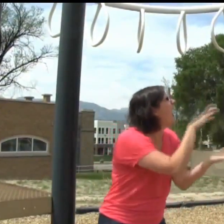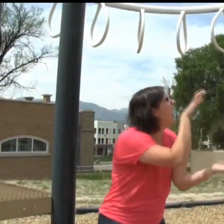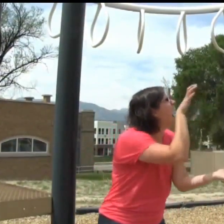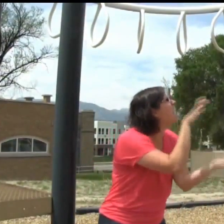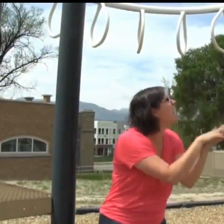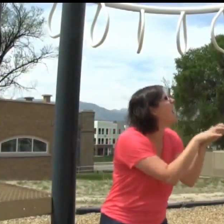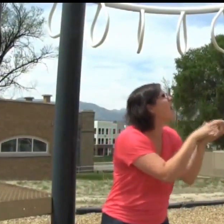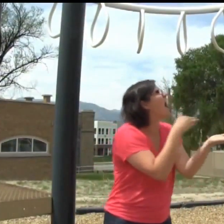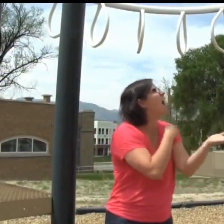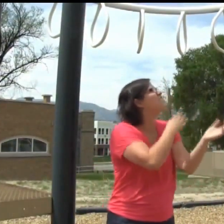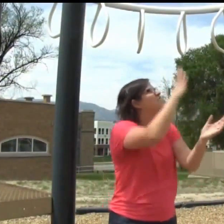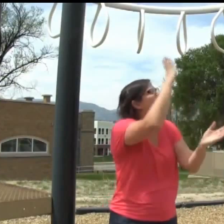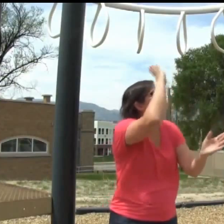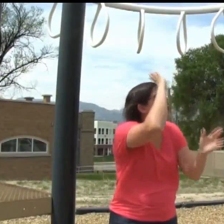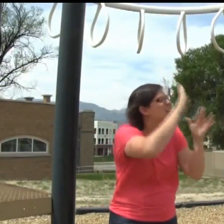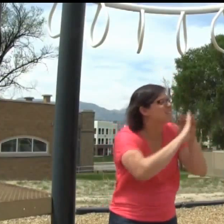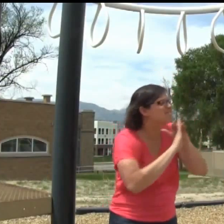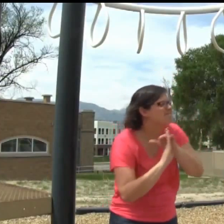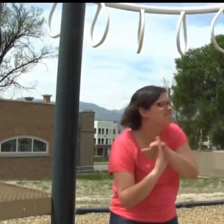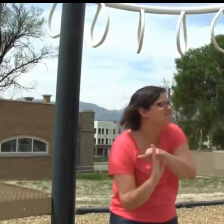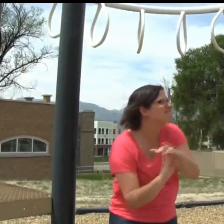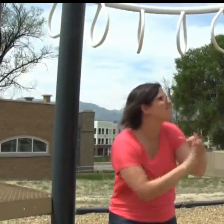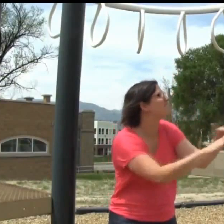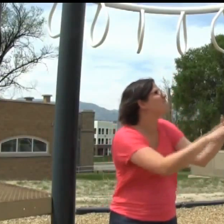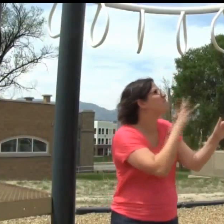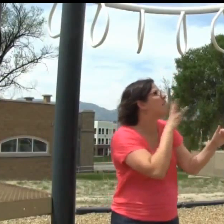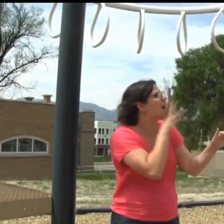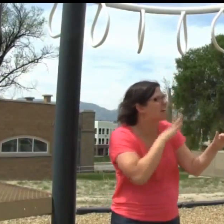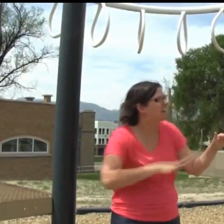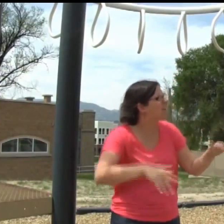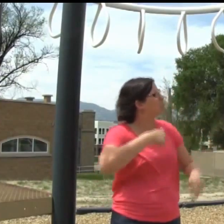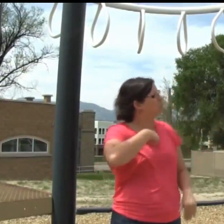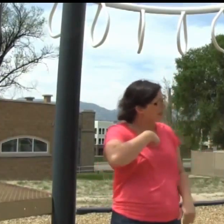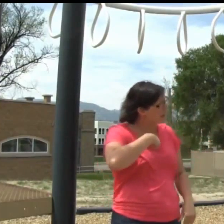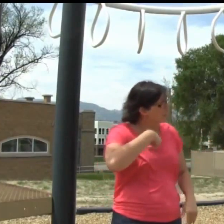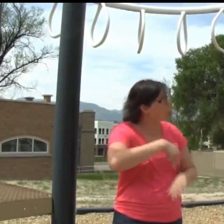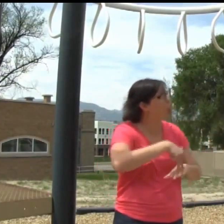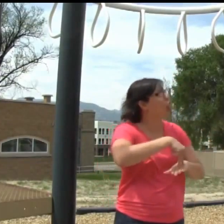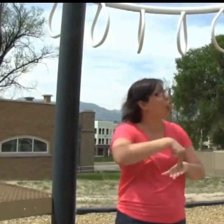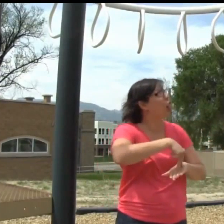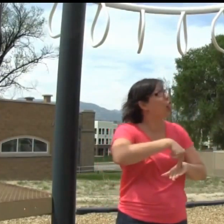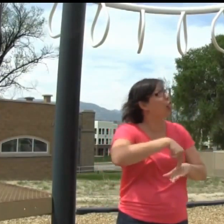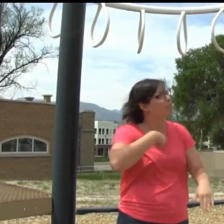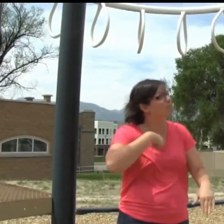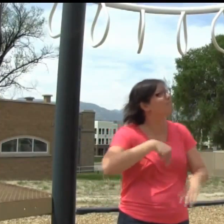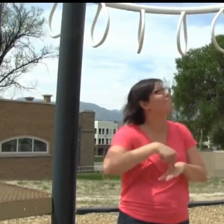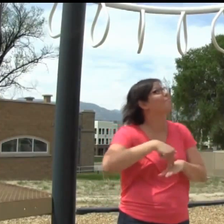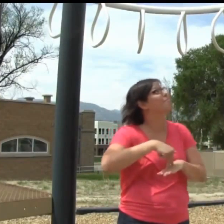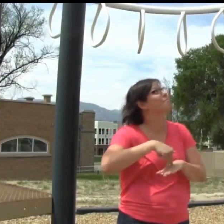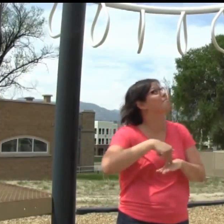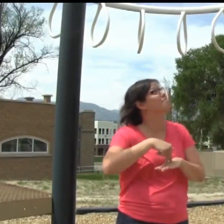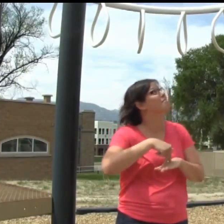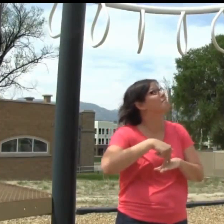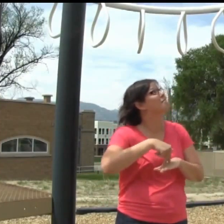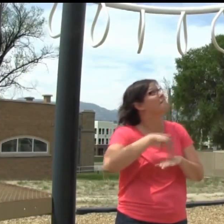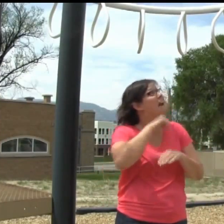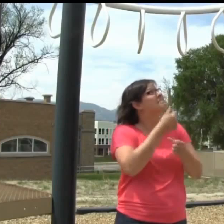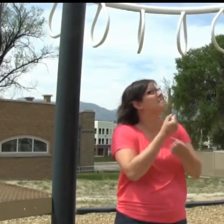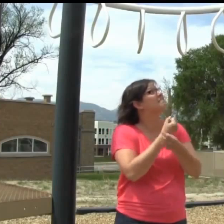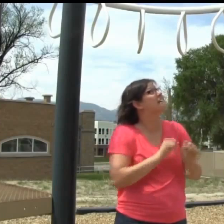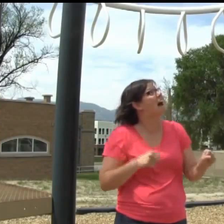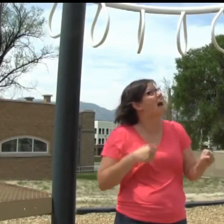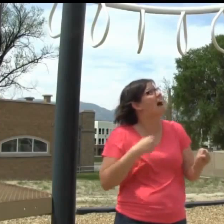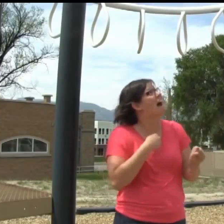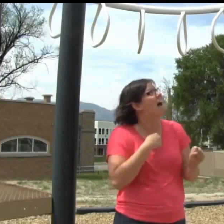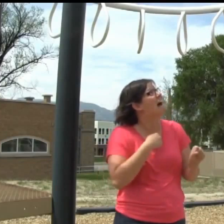You can't touch the ground. There's alligators and sharks down here. This is all water. I'm